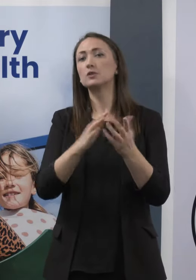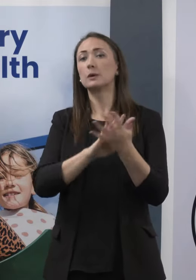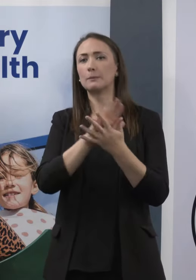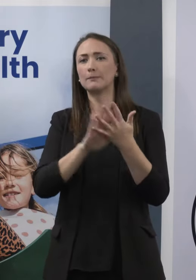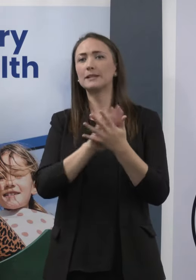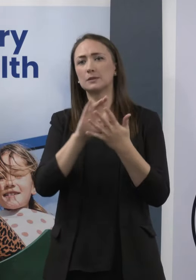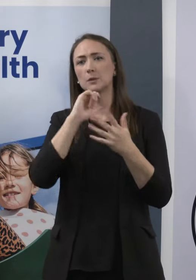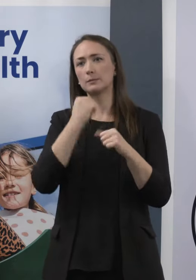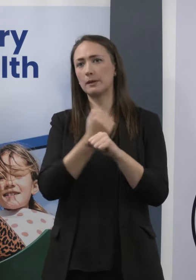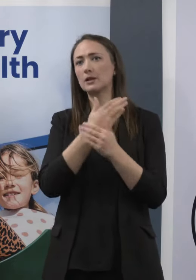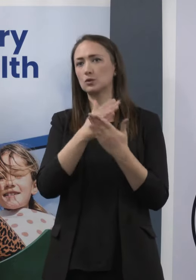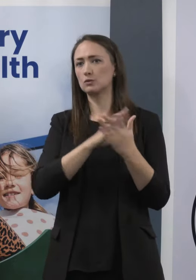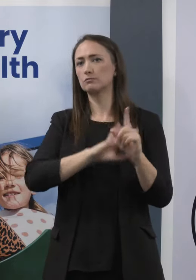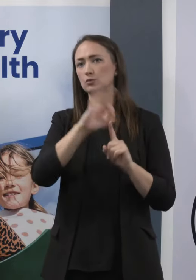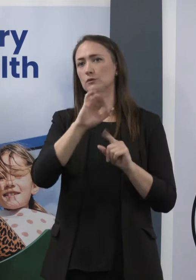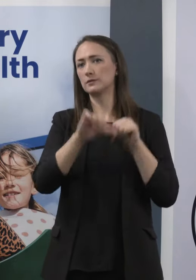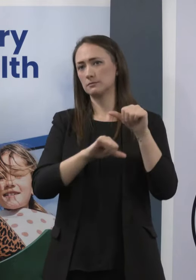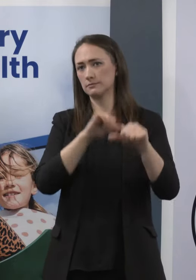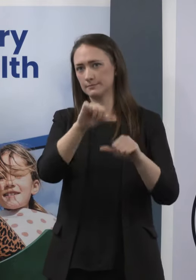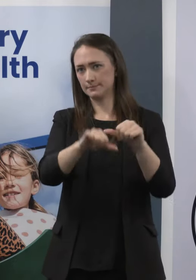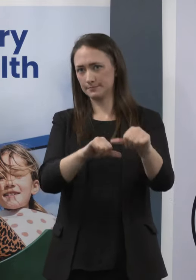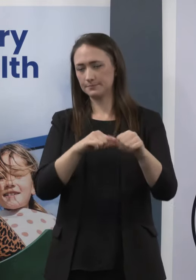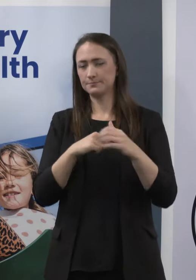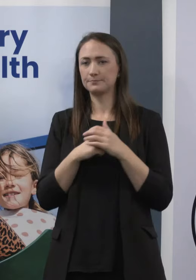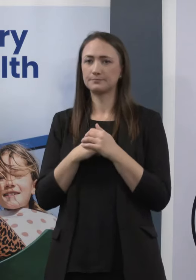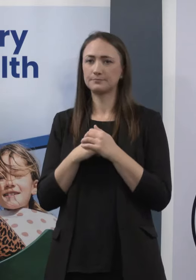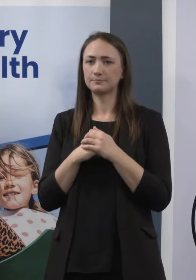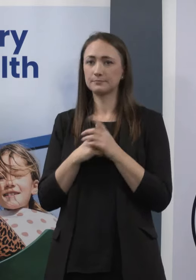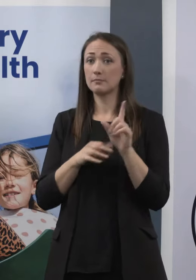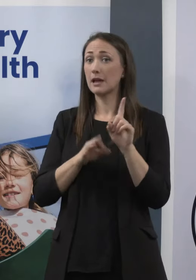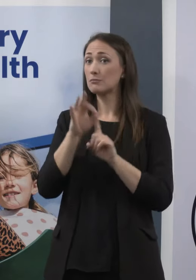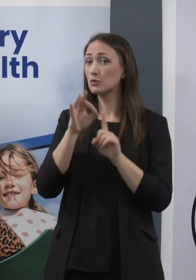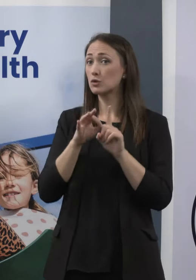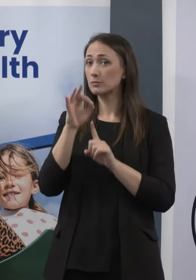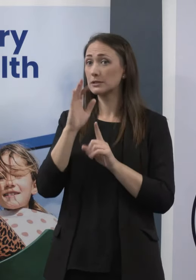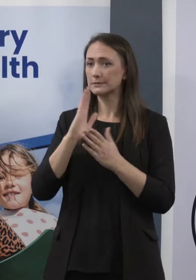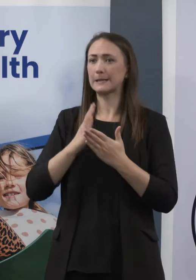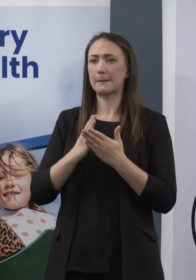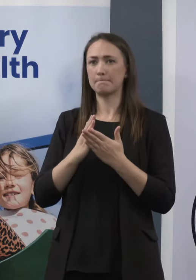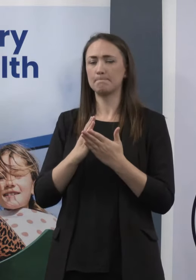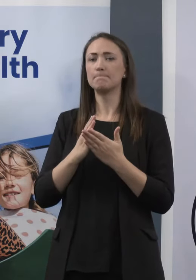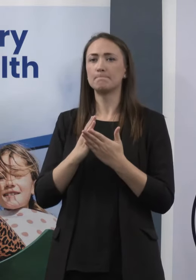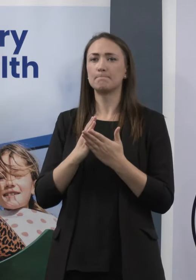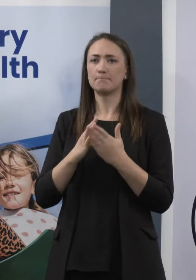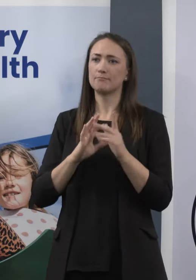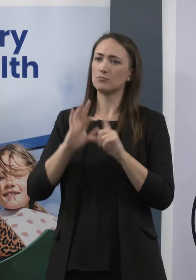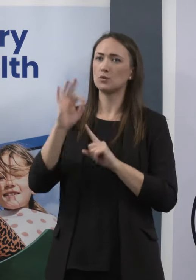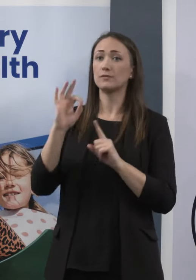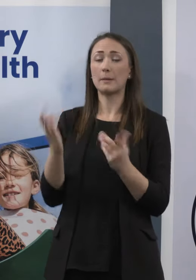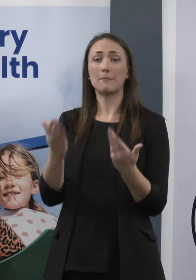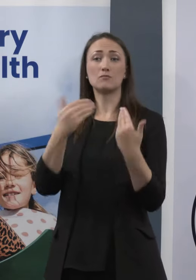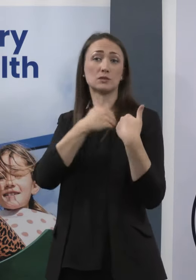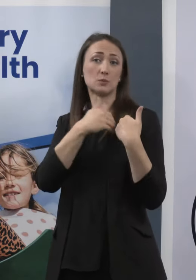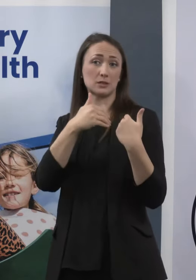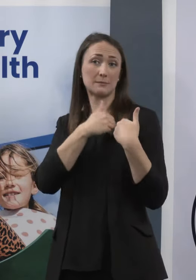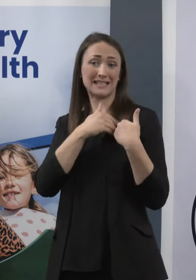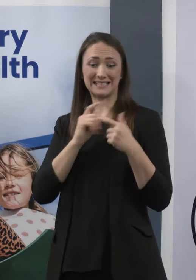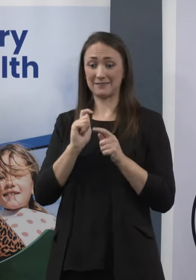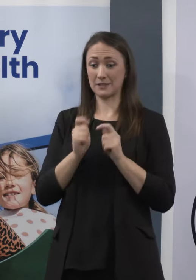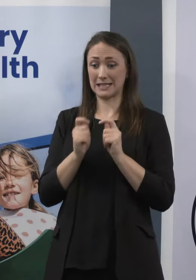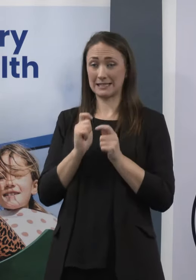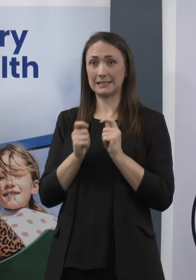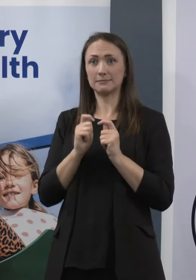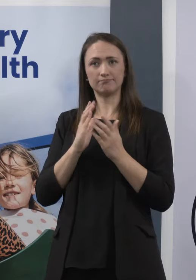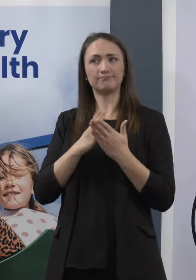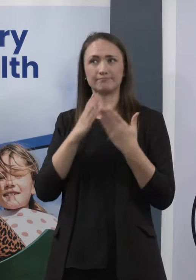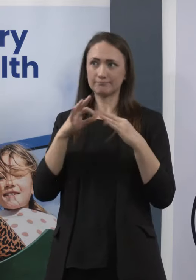The improvements are being embedded in the system, and the responsibility for testing around COVID has now transferred to Health New Zealand, and we'll continue to work very